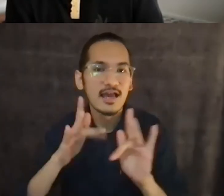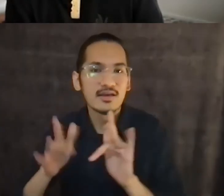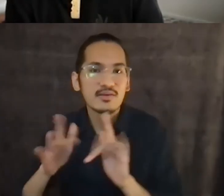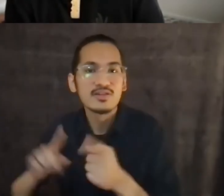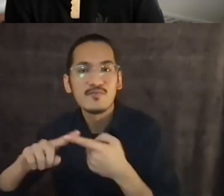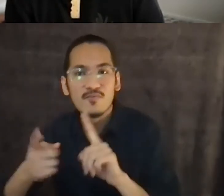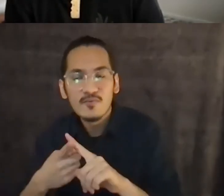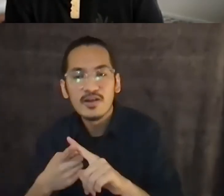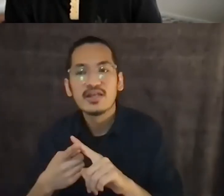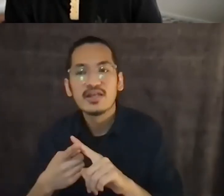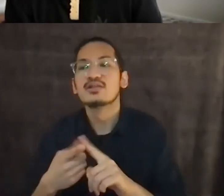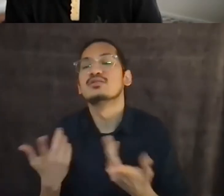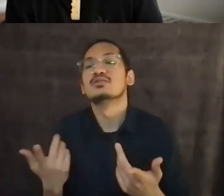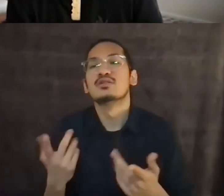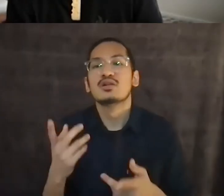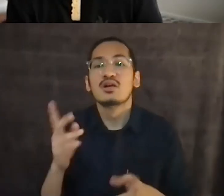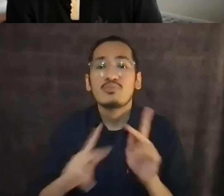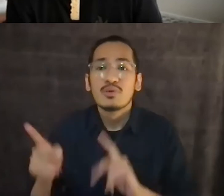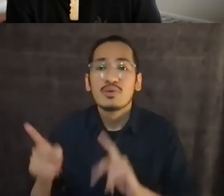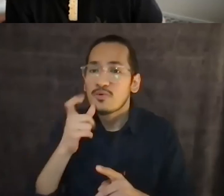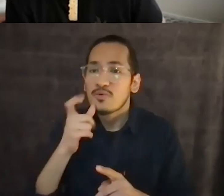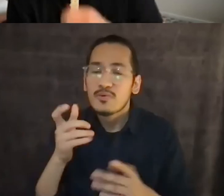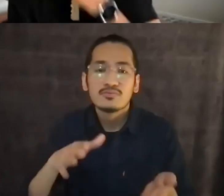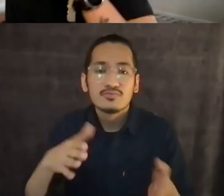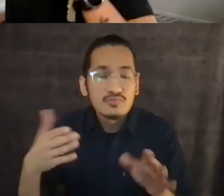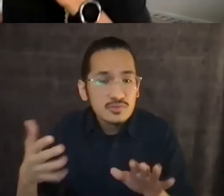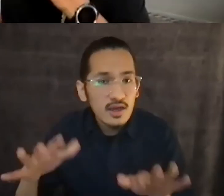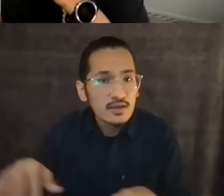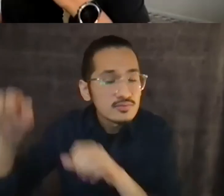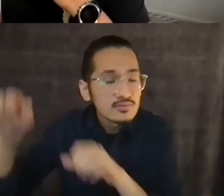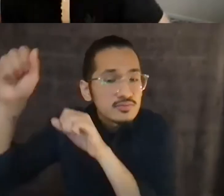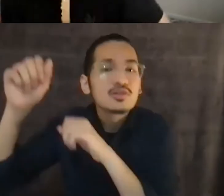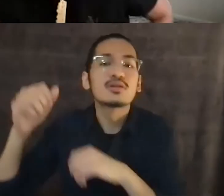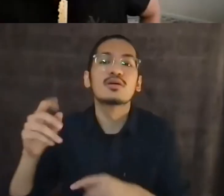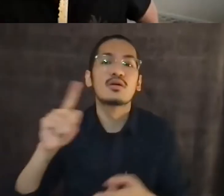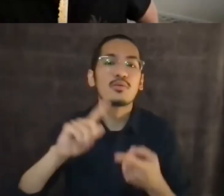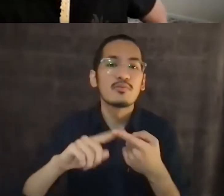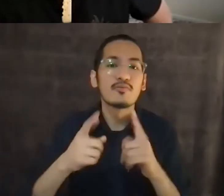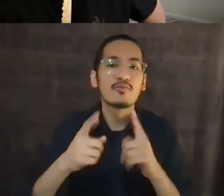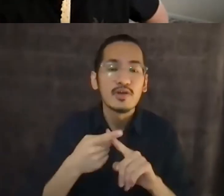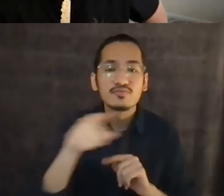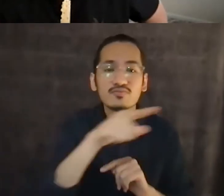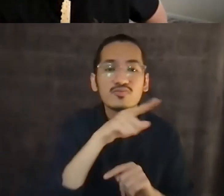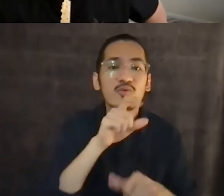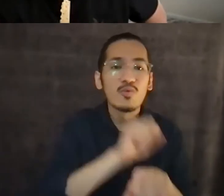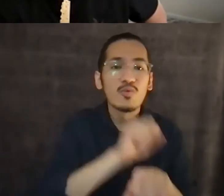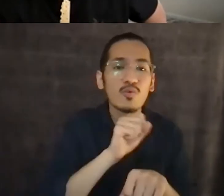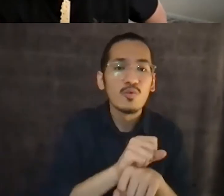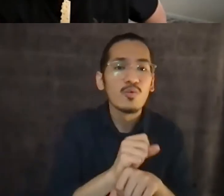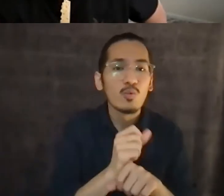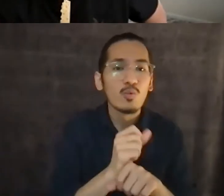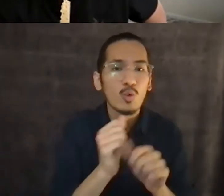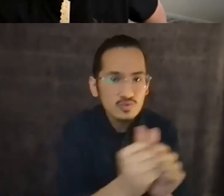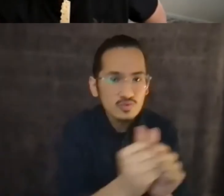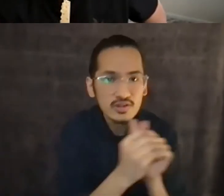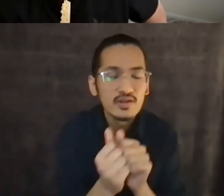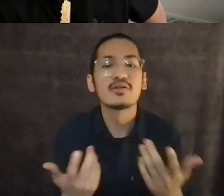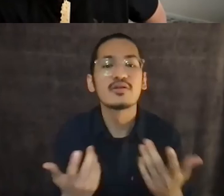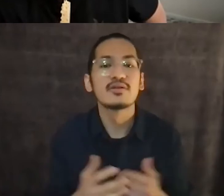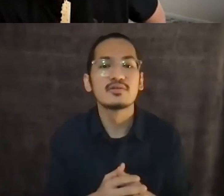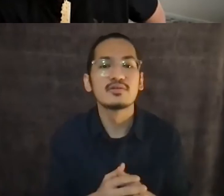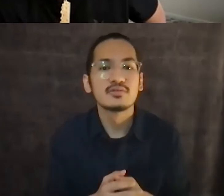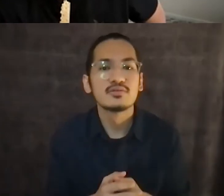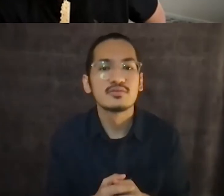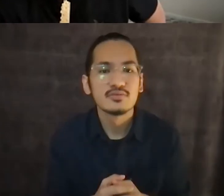passed on friends you work with um family members colleagues just anyone in your circle who you'd like to make our